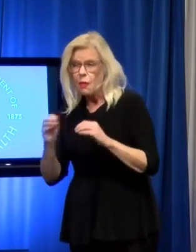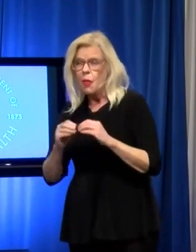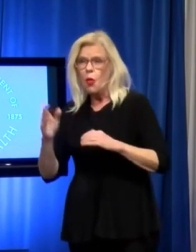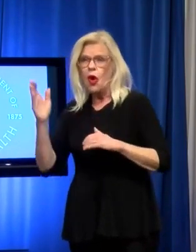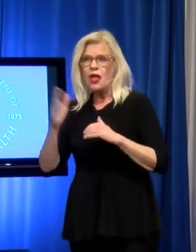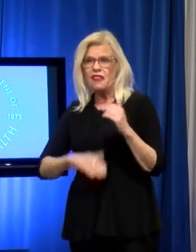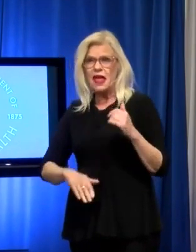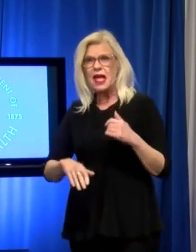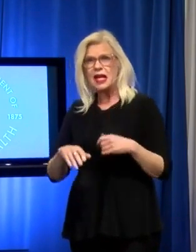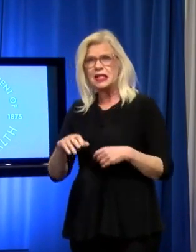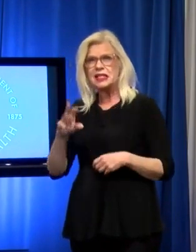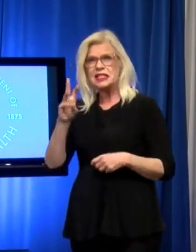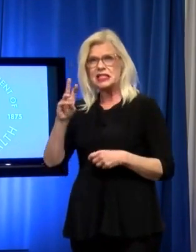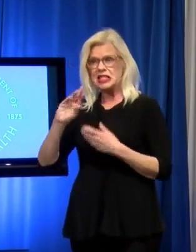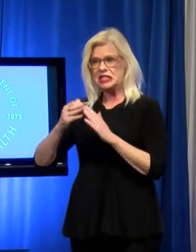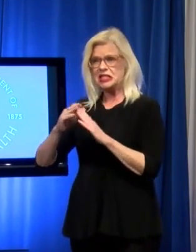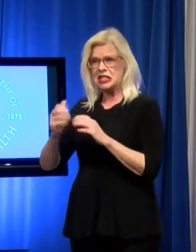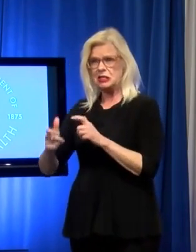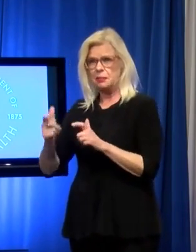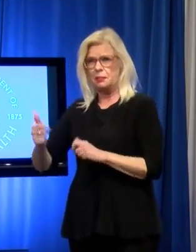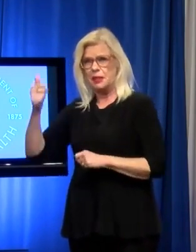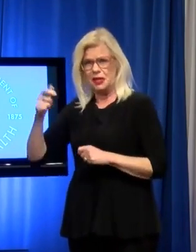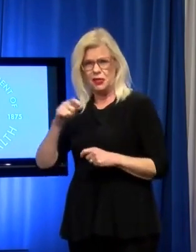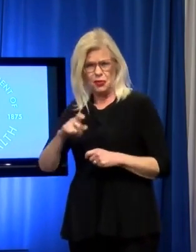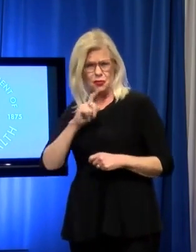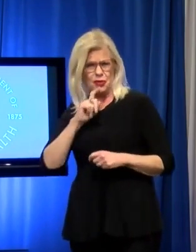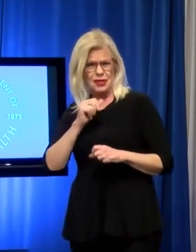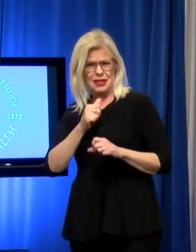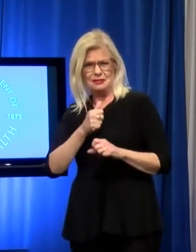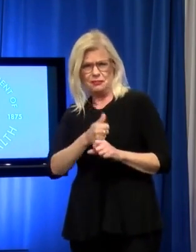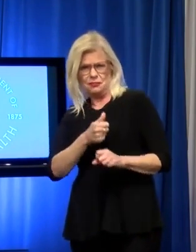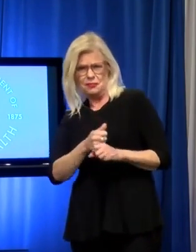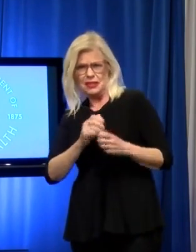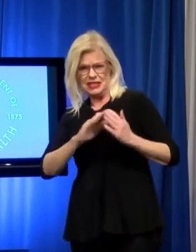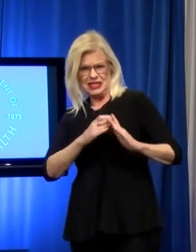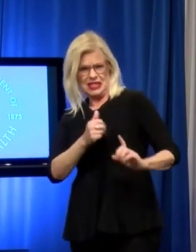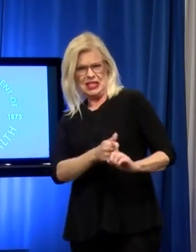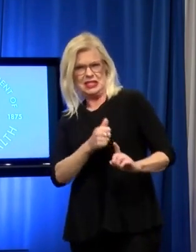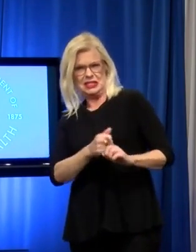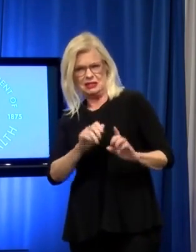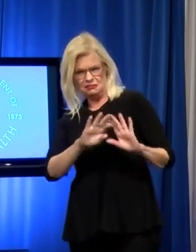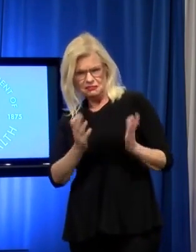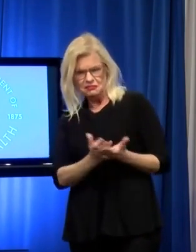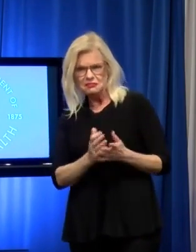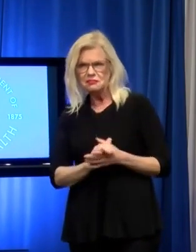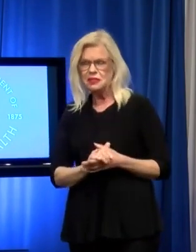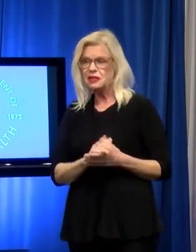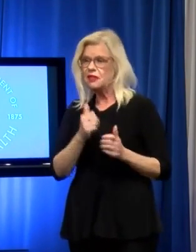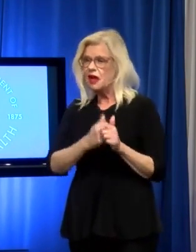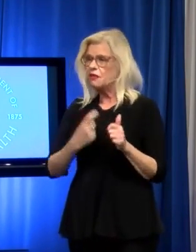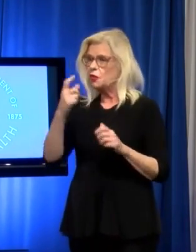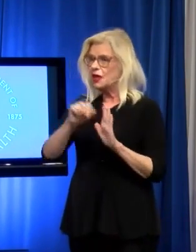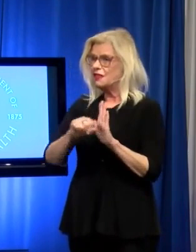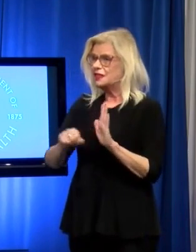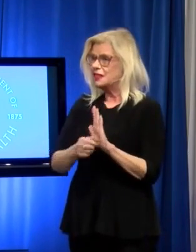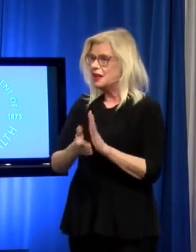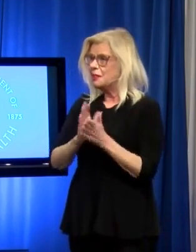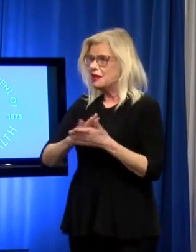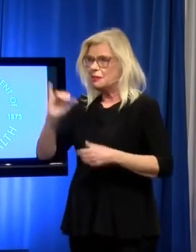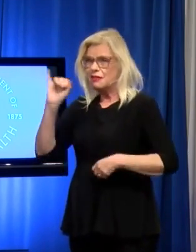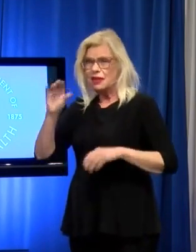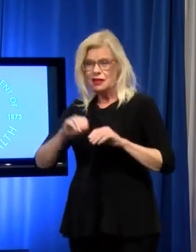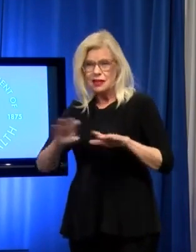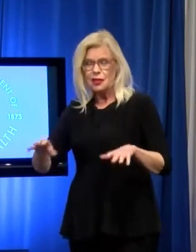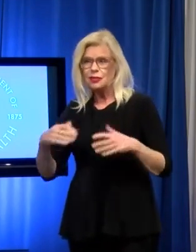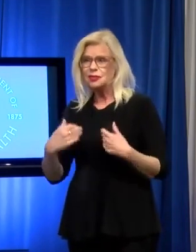about six cities in our entire state. That's what we might expect if everyone in our state were to become infected. So this is the